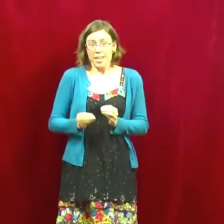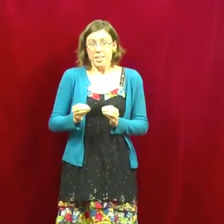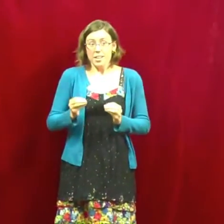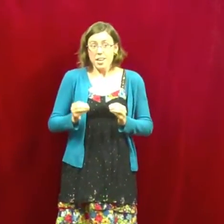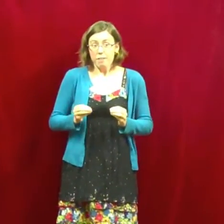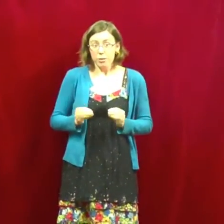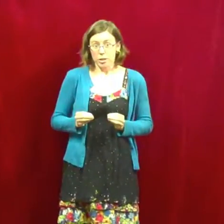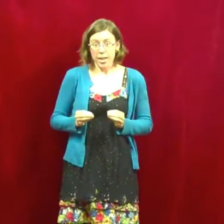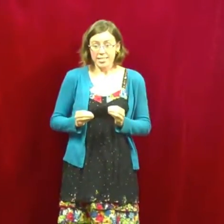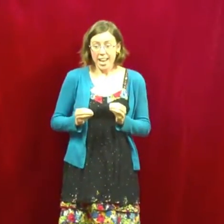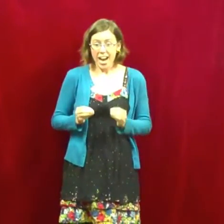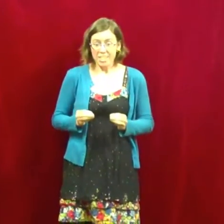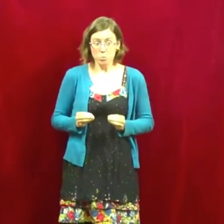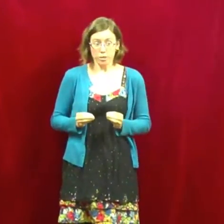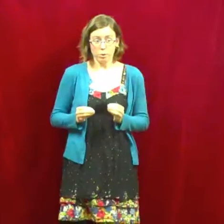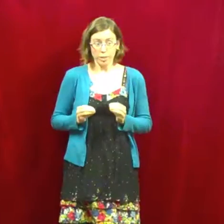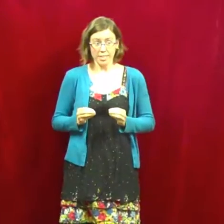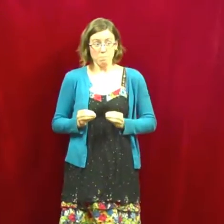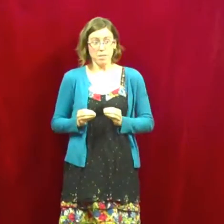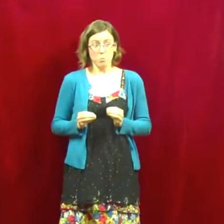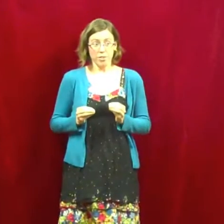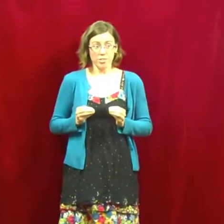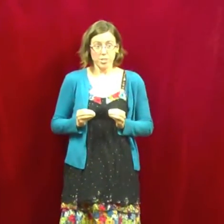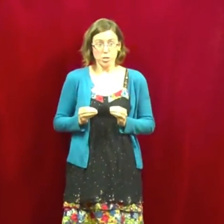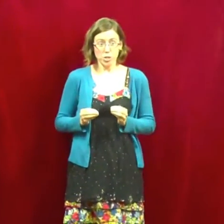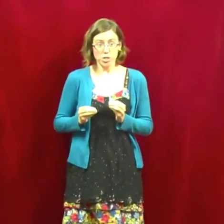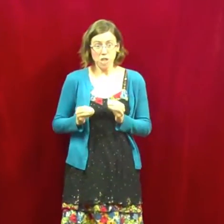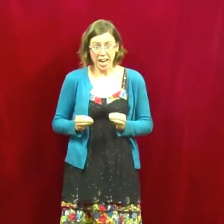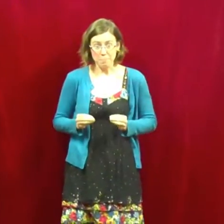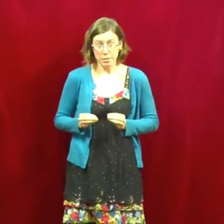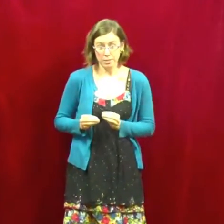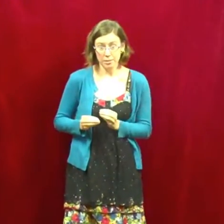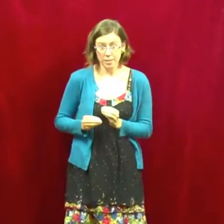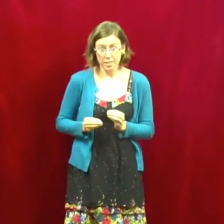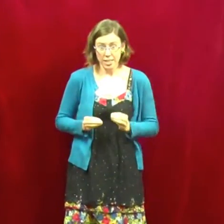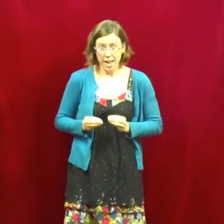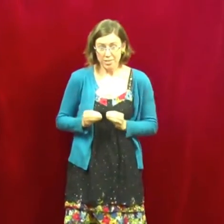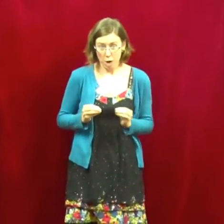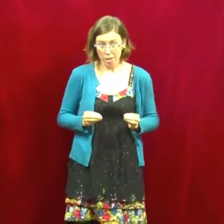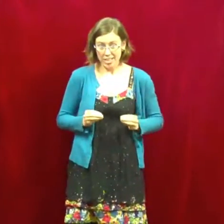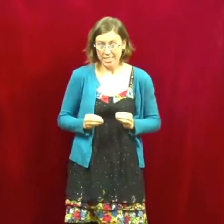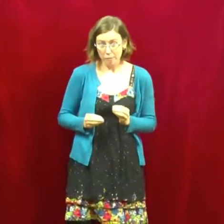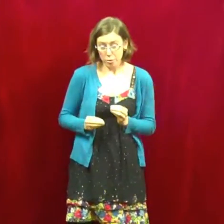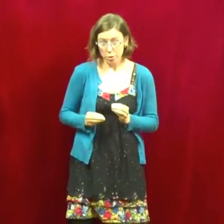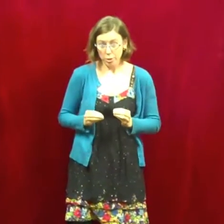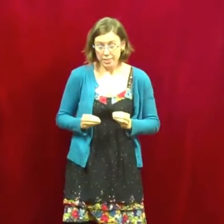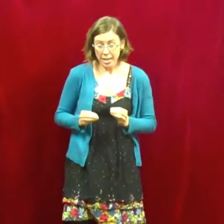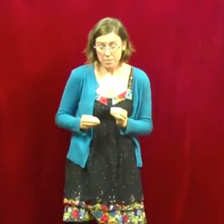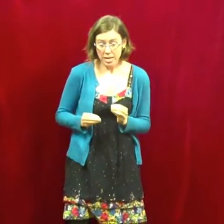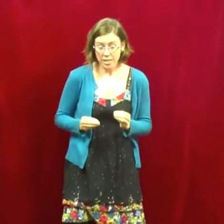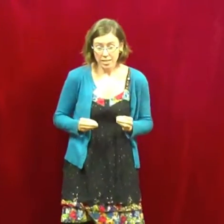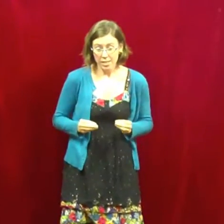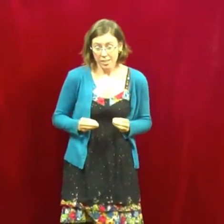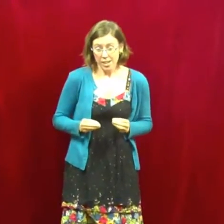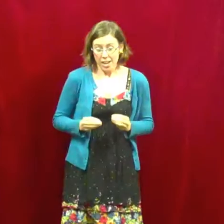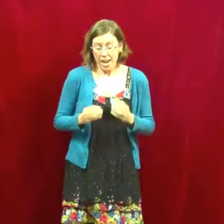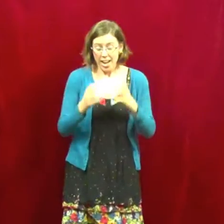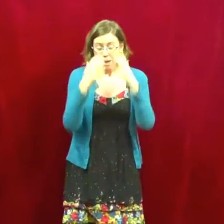never has anyone looked at me with such shame as Ari Salvador looked at me. And I'm